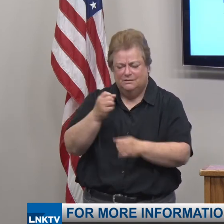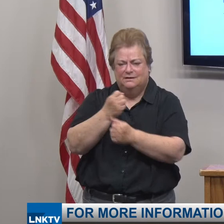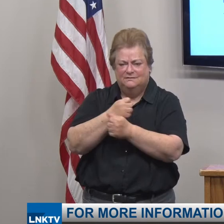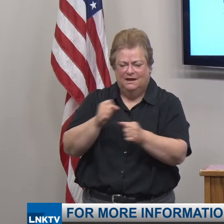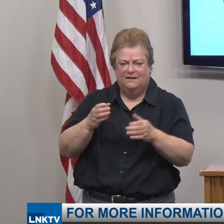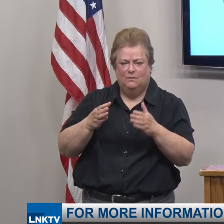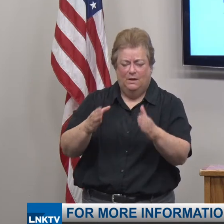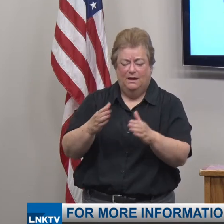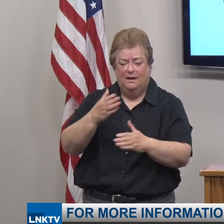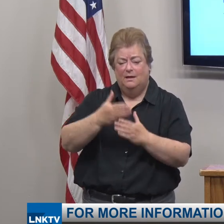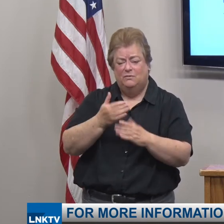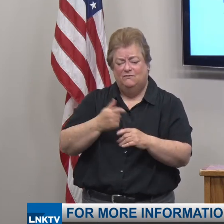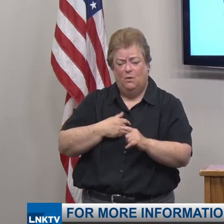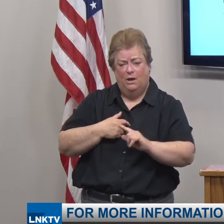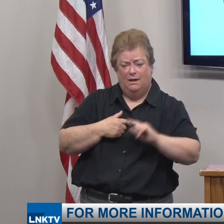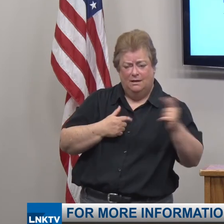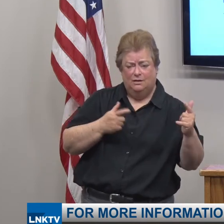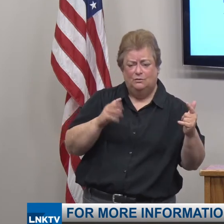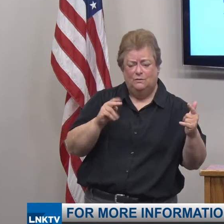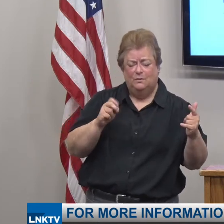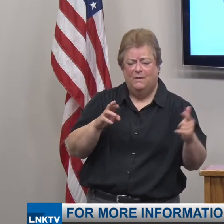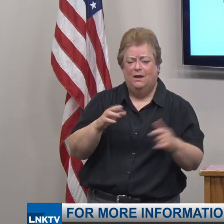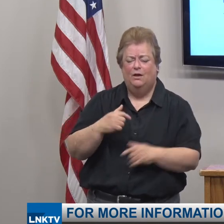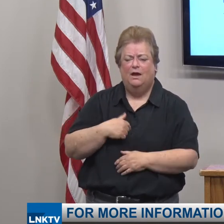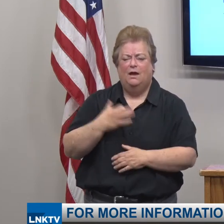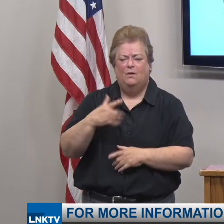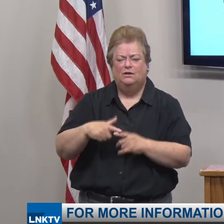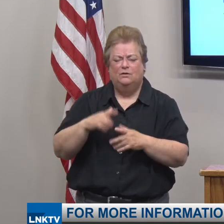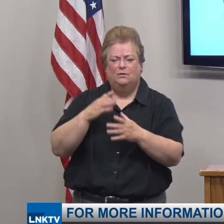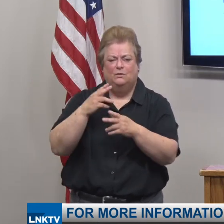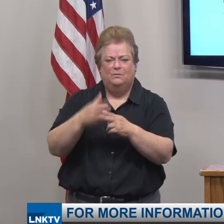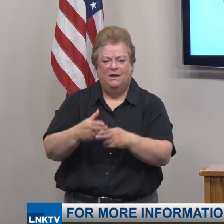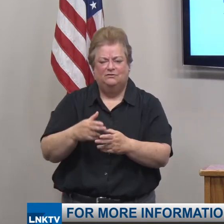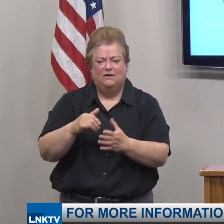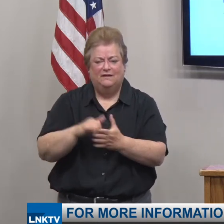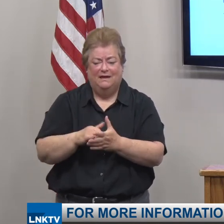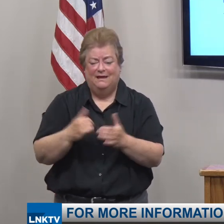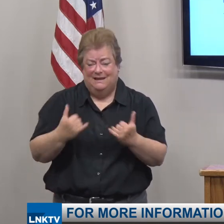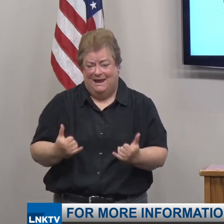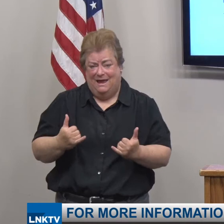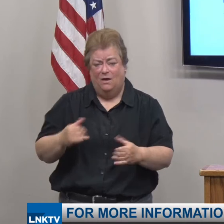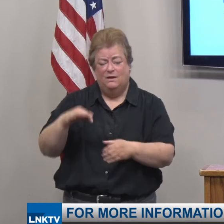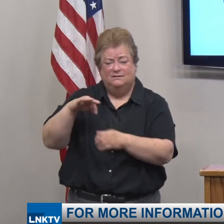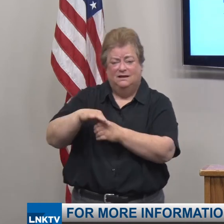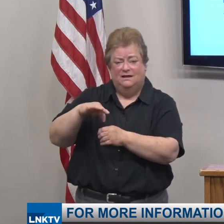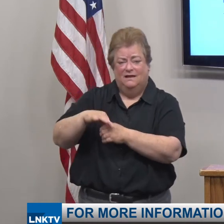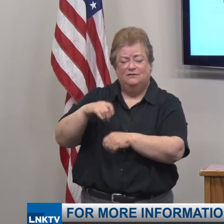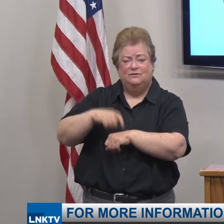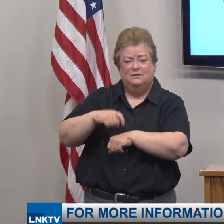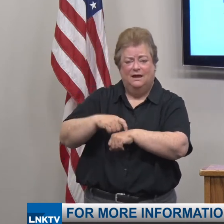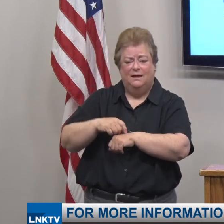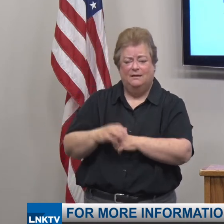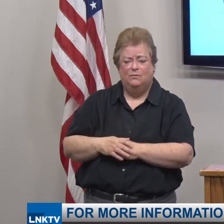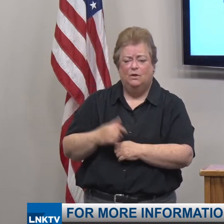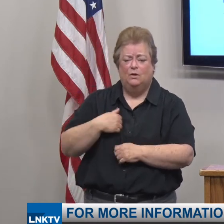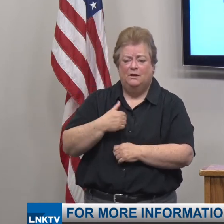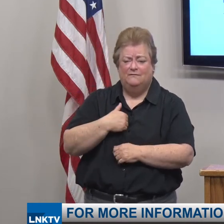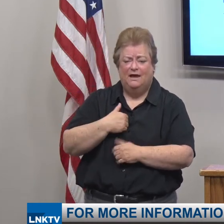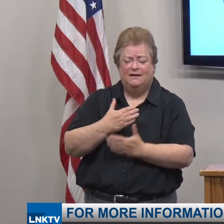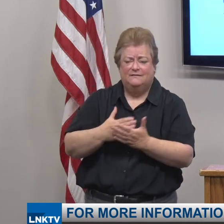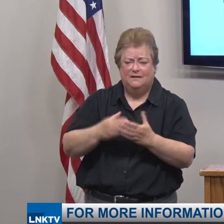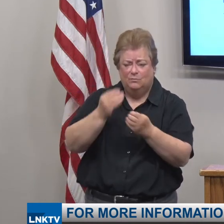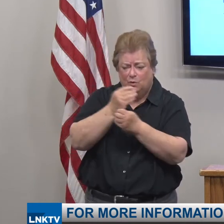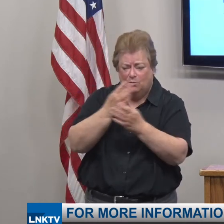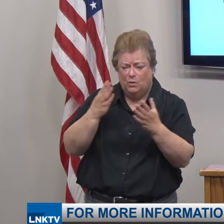Before I turn back to the mayor I do want to mention that this is election season and we have had some reports that some